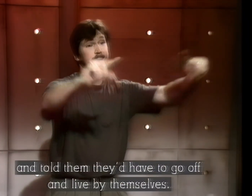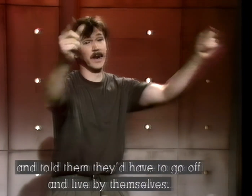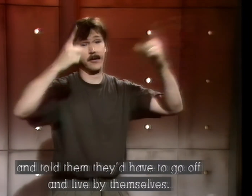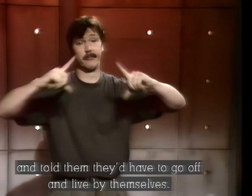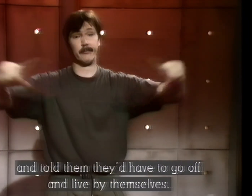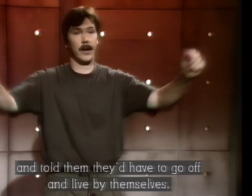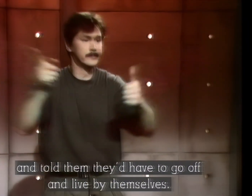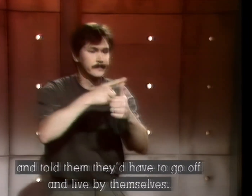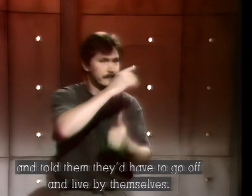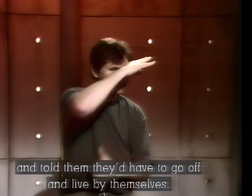have to go off and live by themselves.